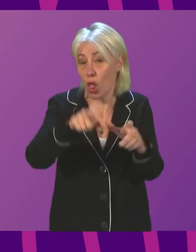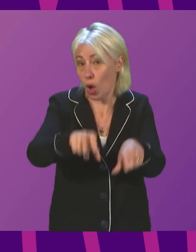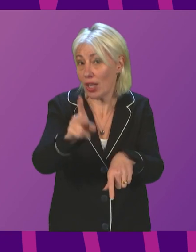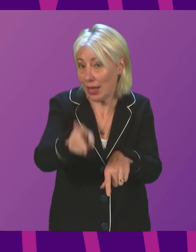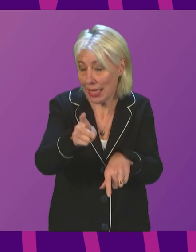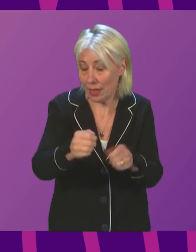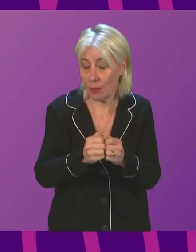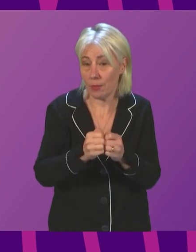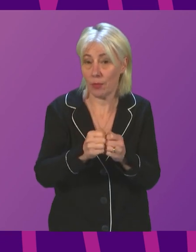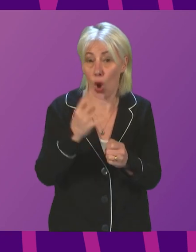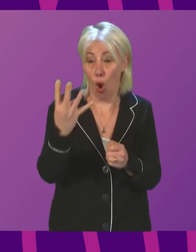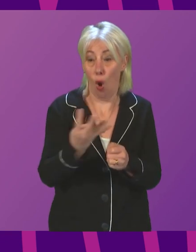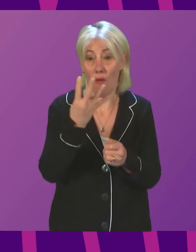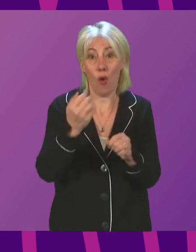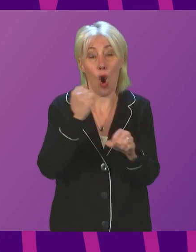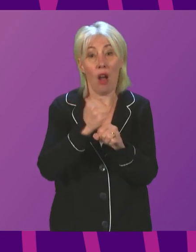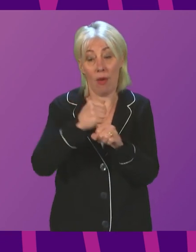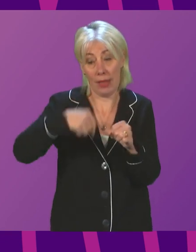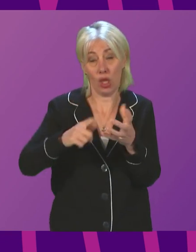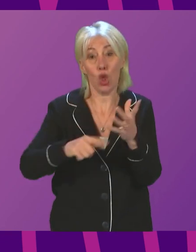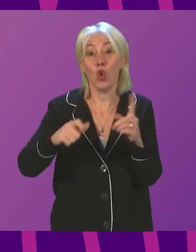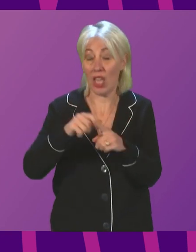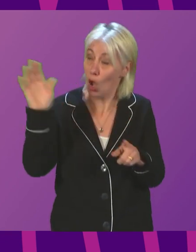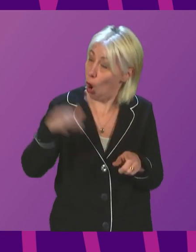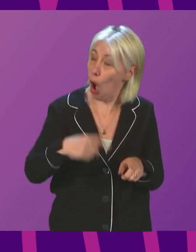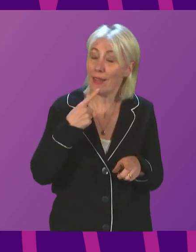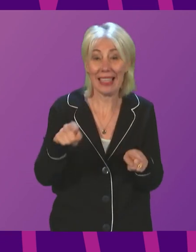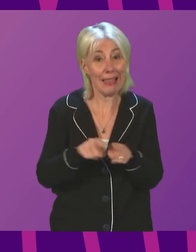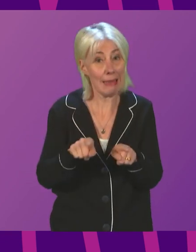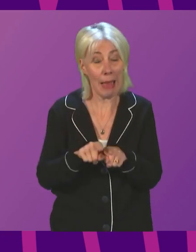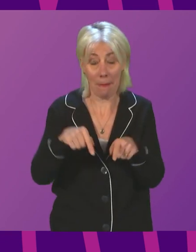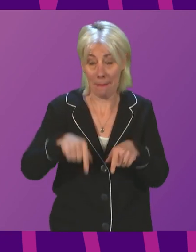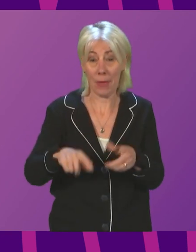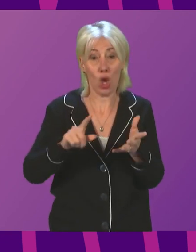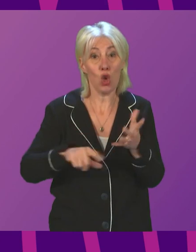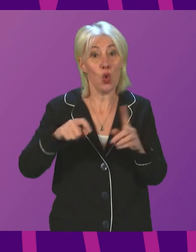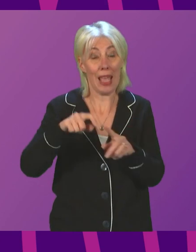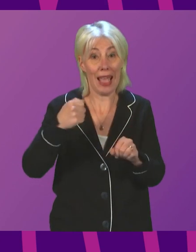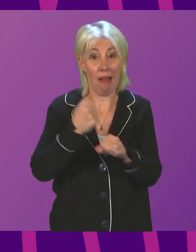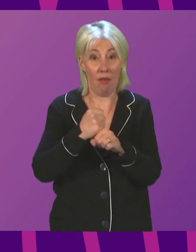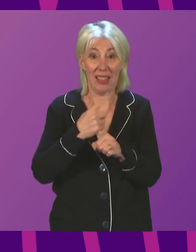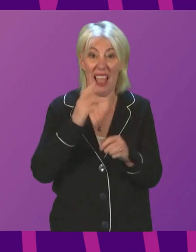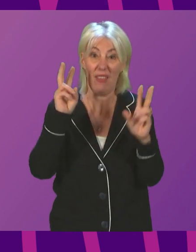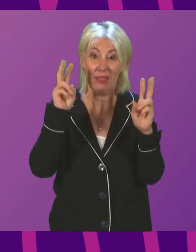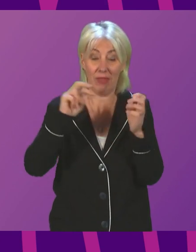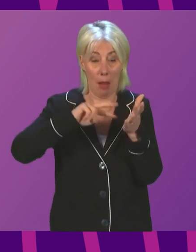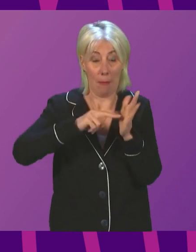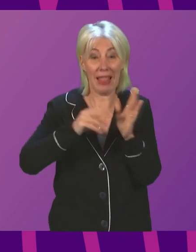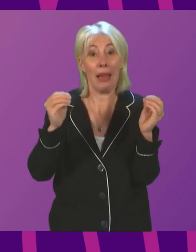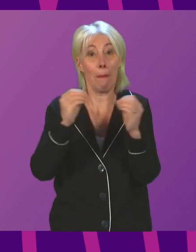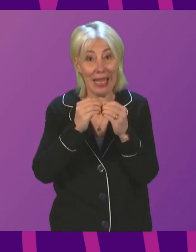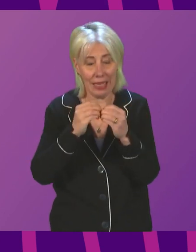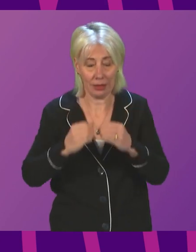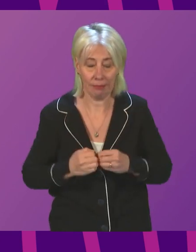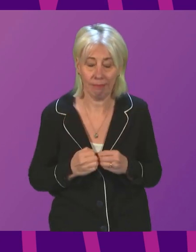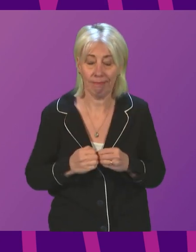all governments in the United Kingdom have said much the same, not least, for example, the United Kingdom government's Plan B. We have